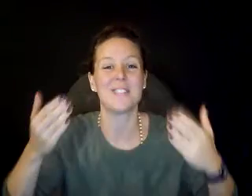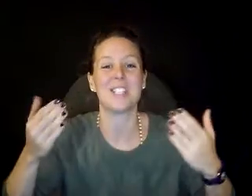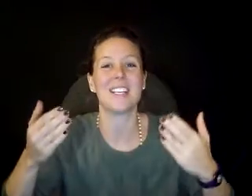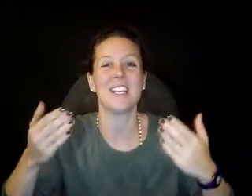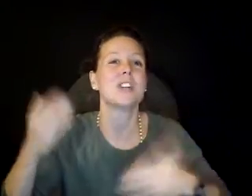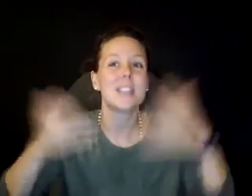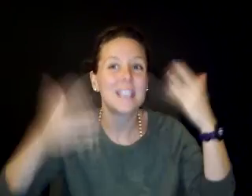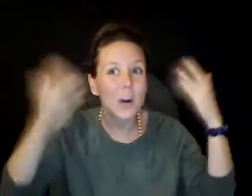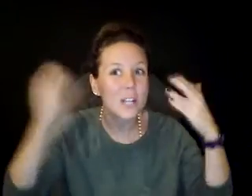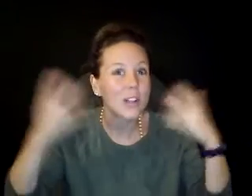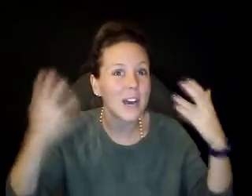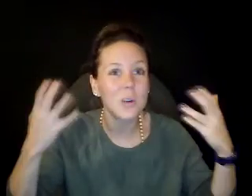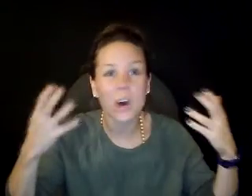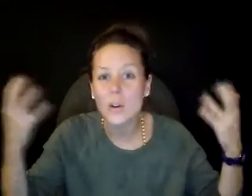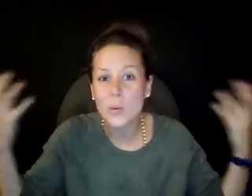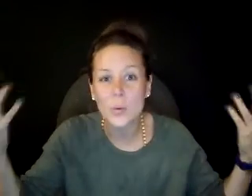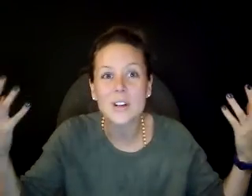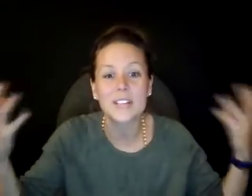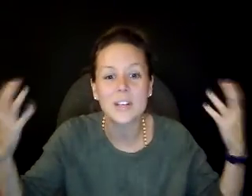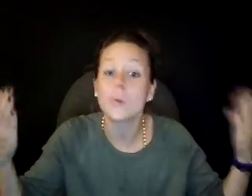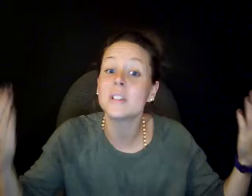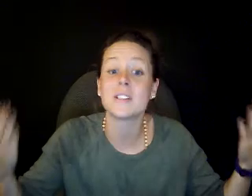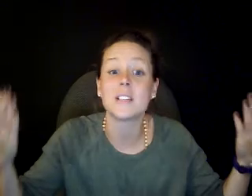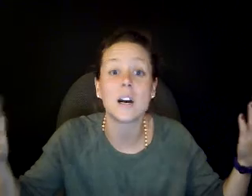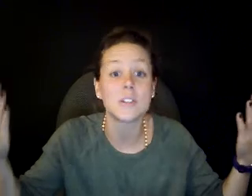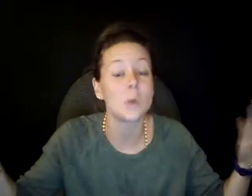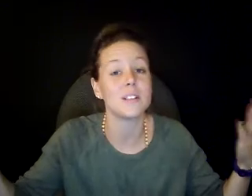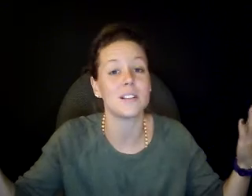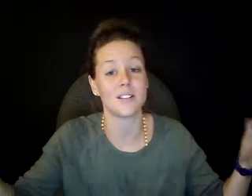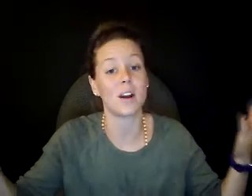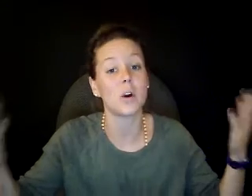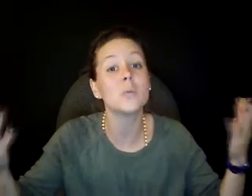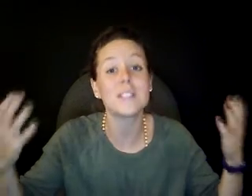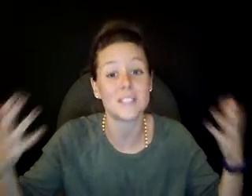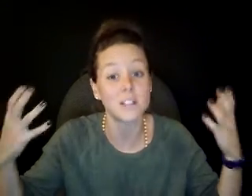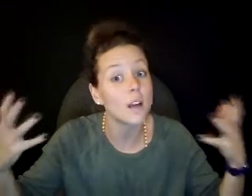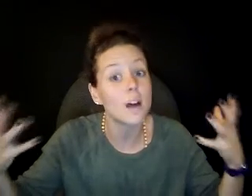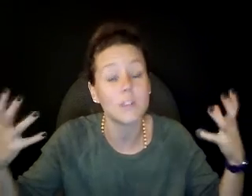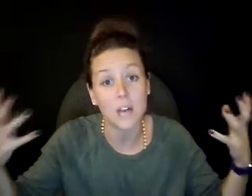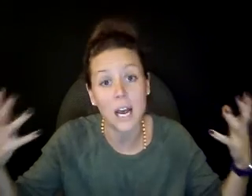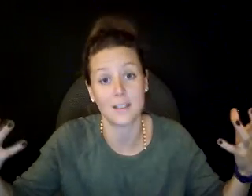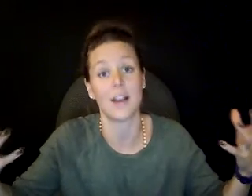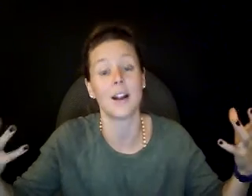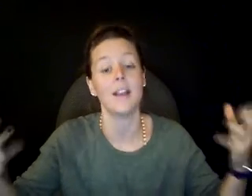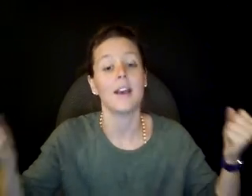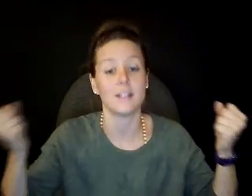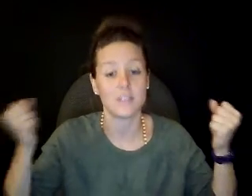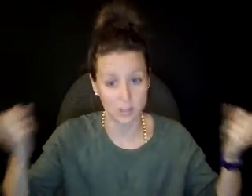vision so that now we can look out on the world and only see God's holiness there, only see the love of God there. And so